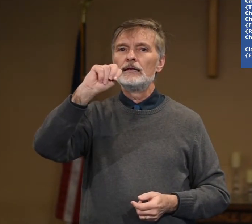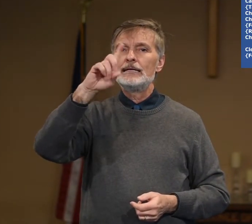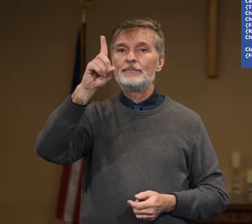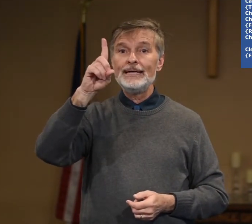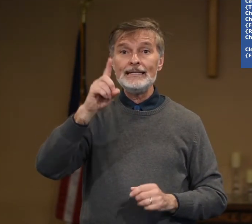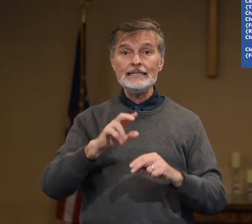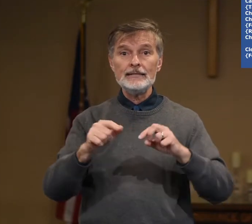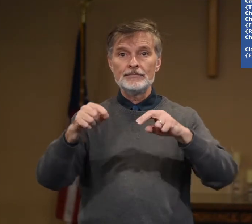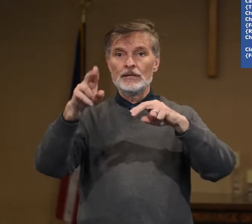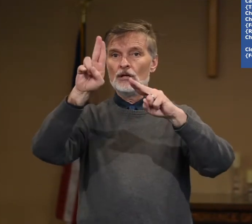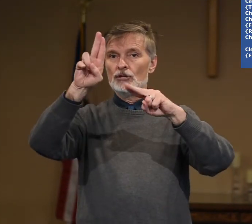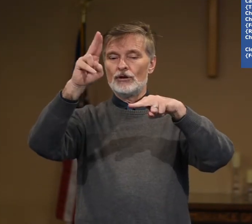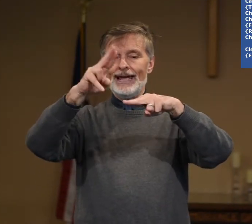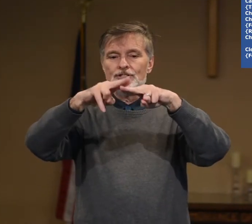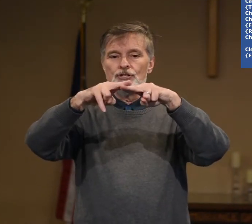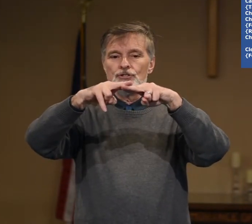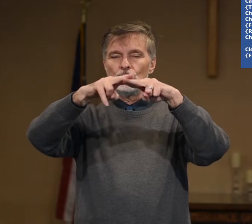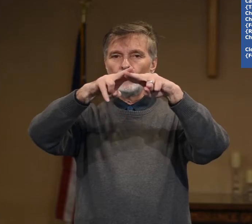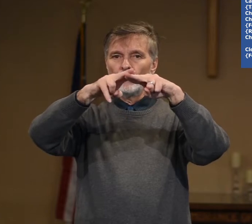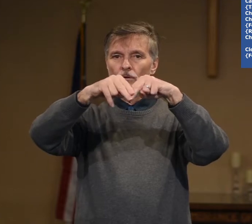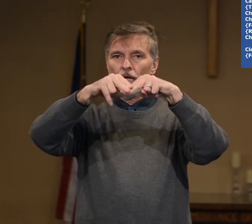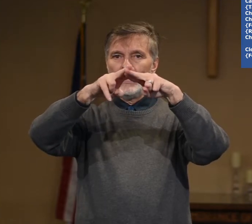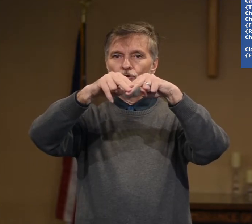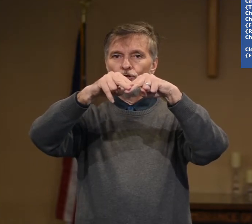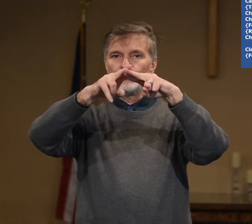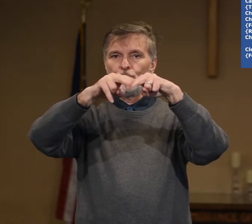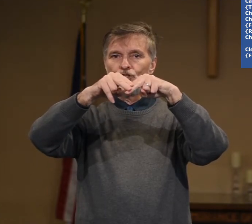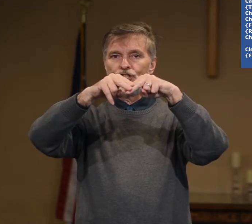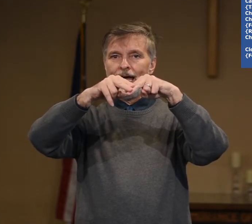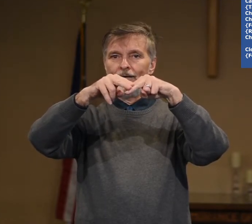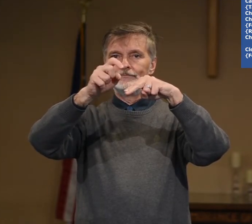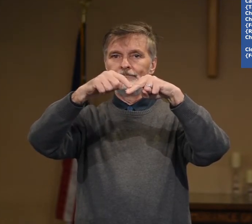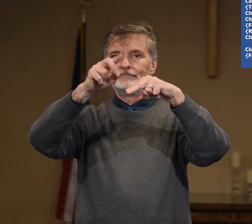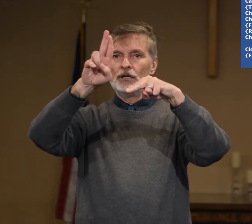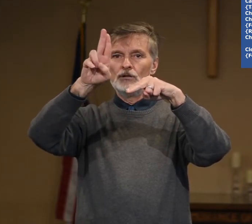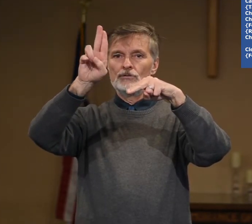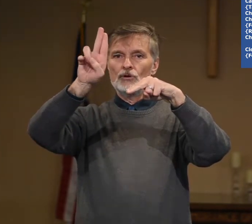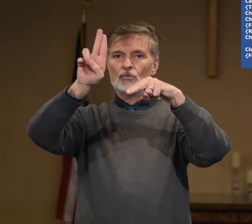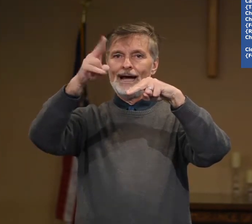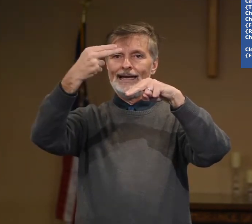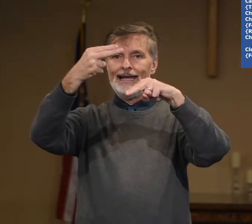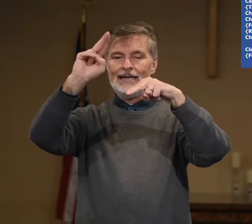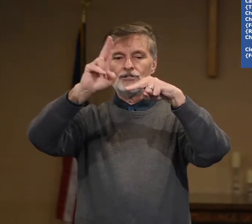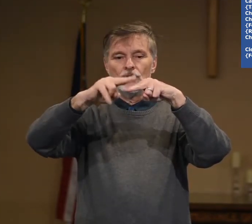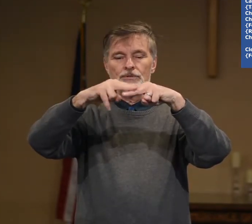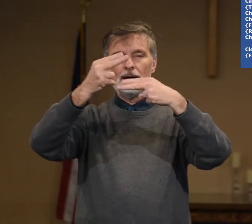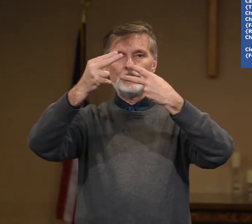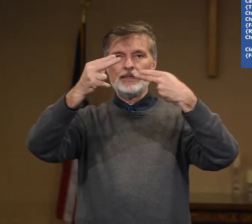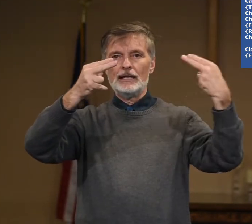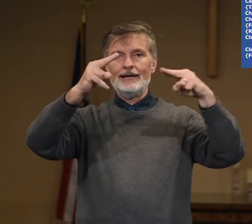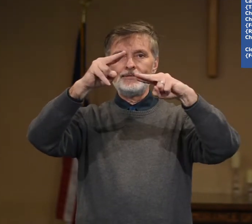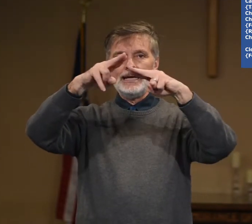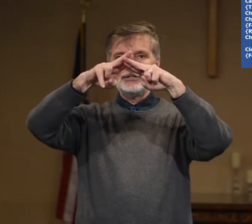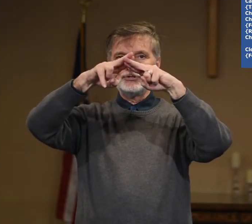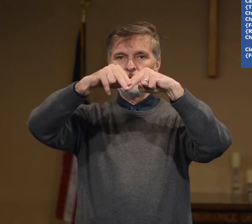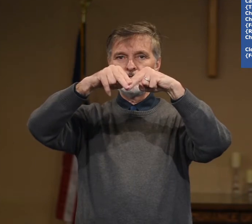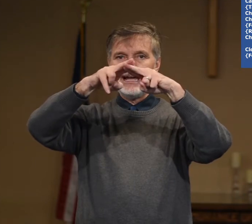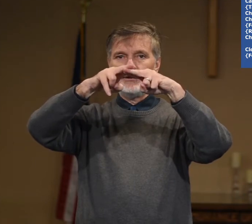Depend. Your H's and you just push down. So right H on top of the left H, push down.